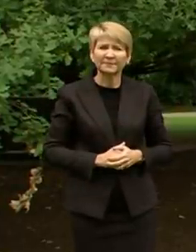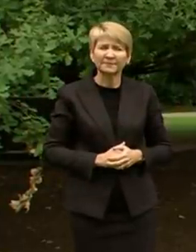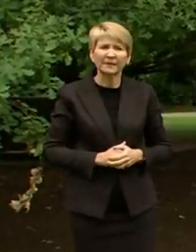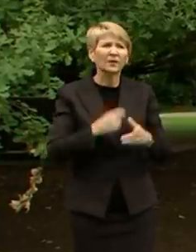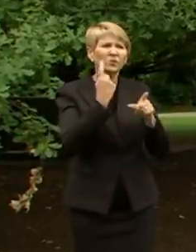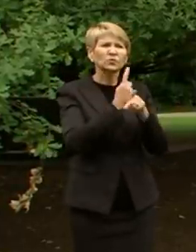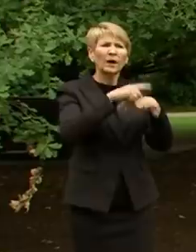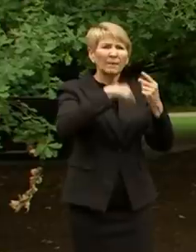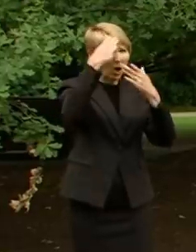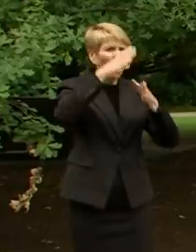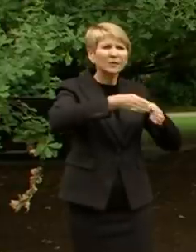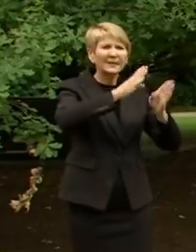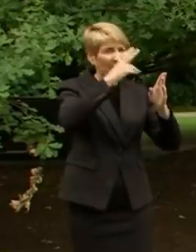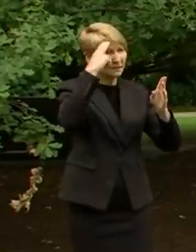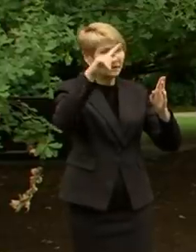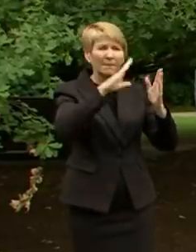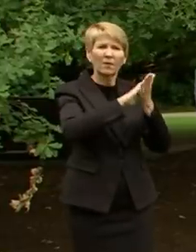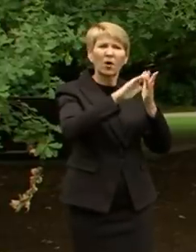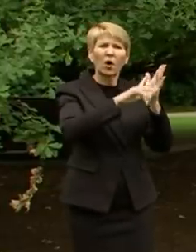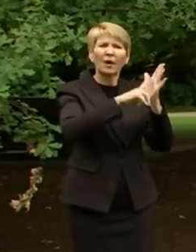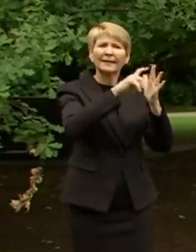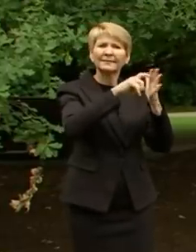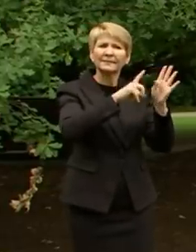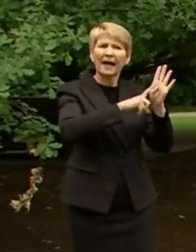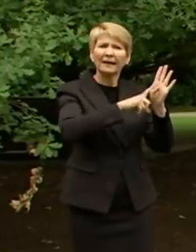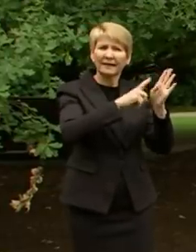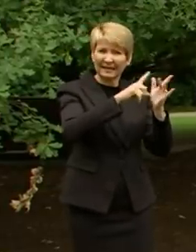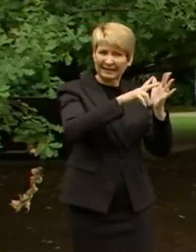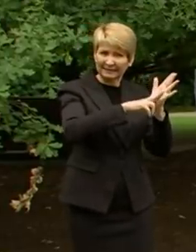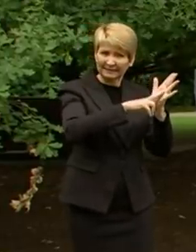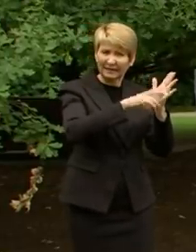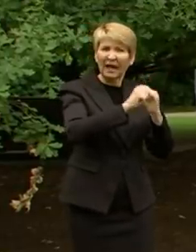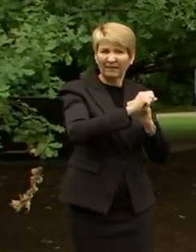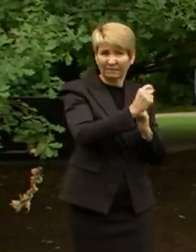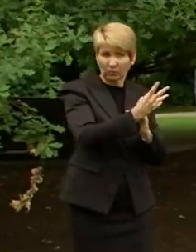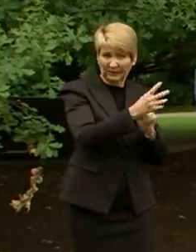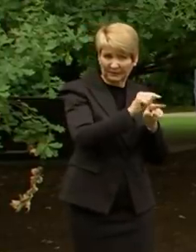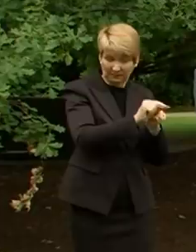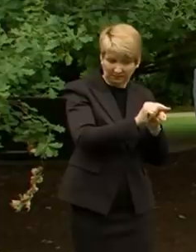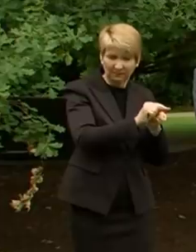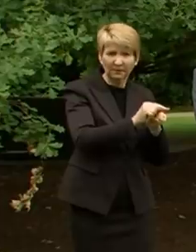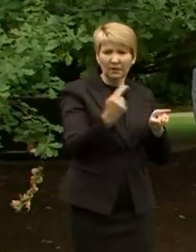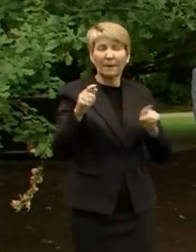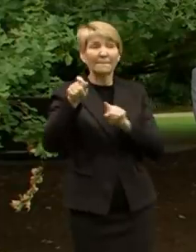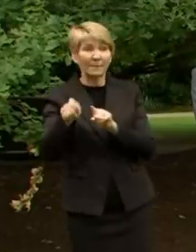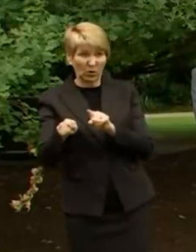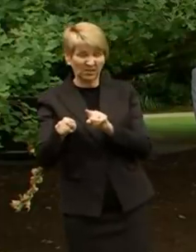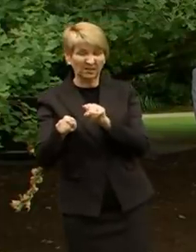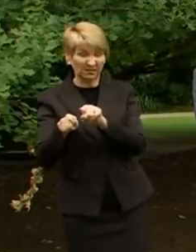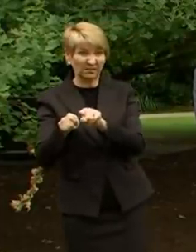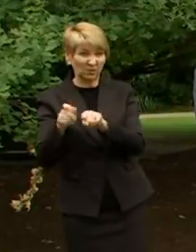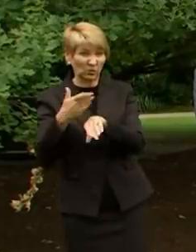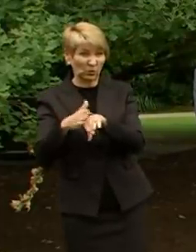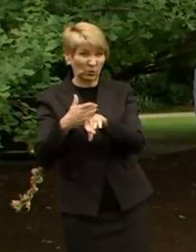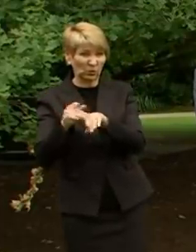means we have 14 cases that are linked to that particular premises. The additional case is a social primary close